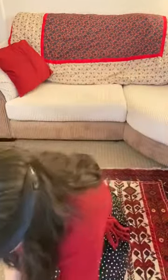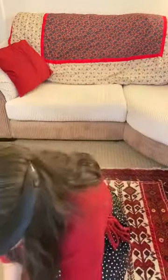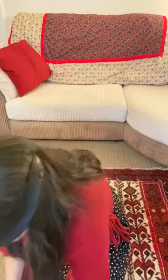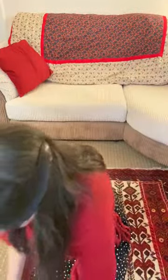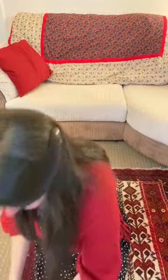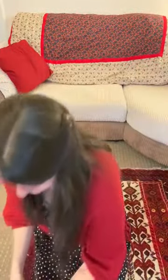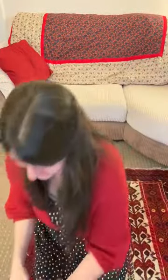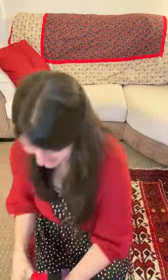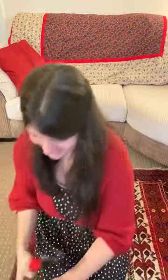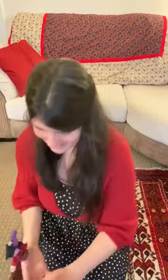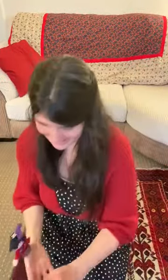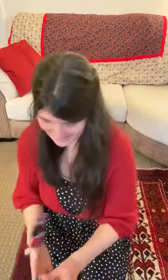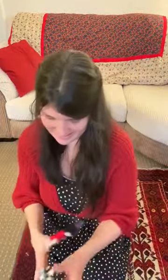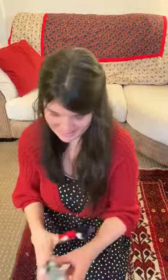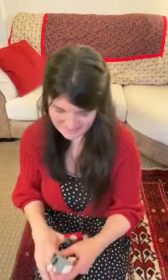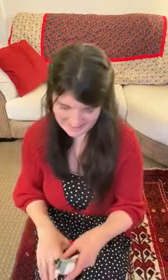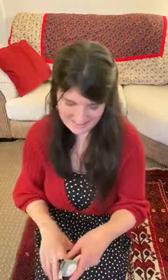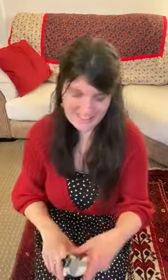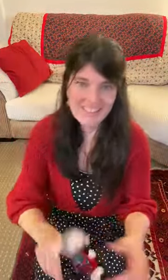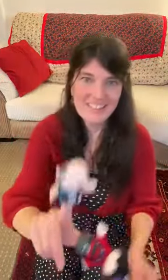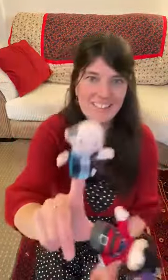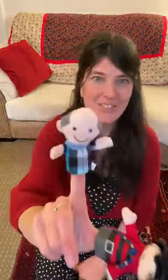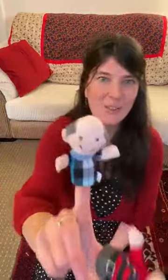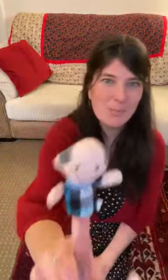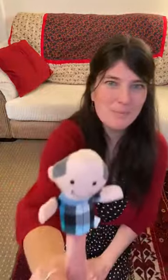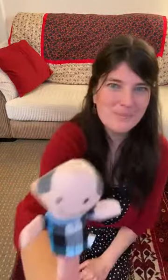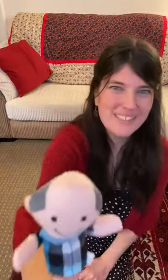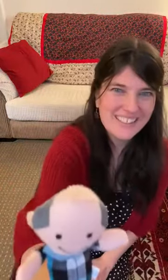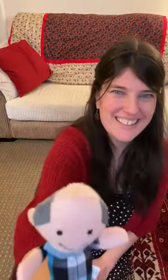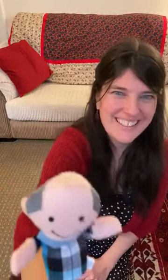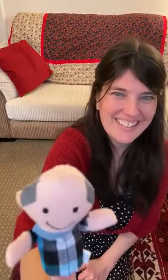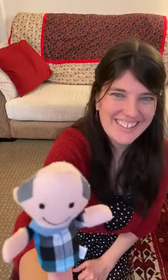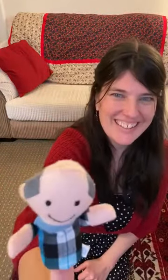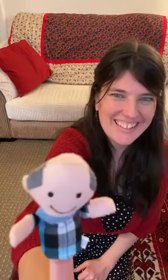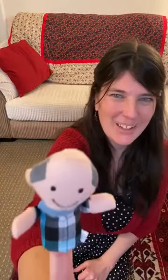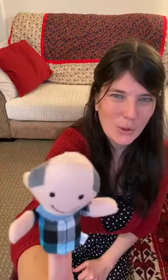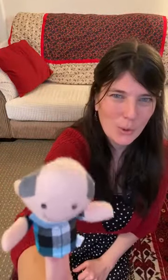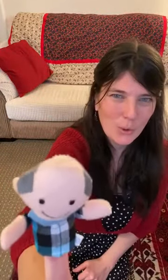That's one guy. Whoop! There's another one. Oh!